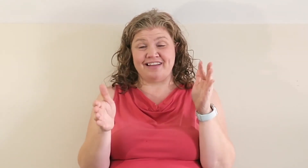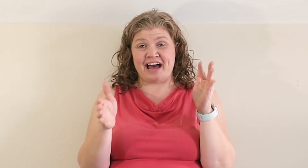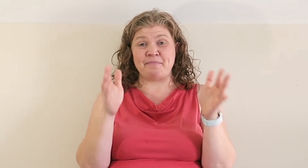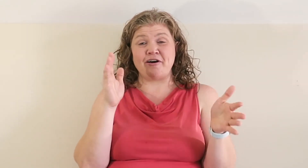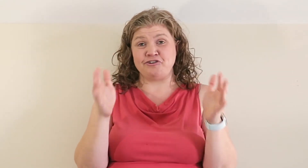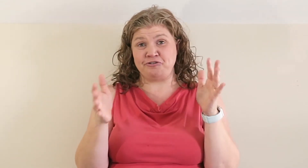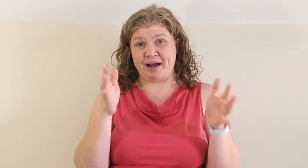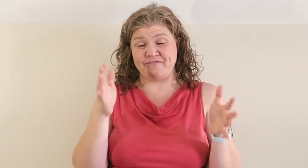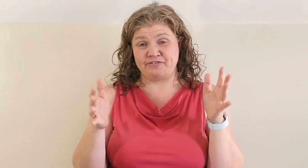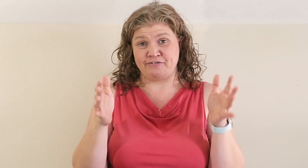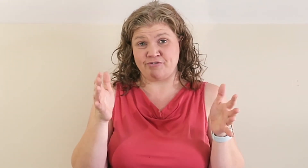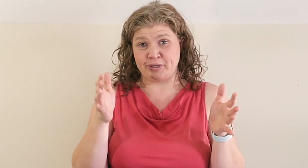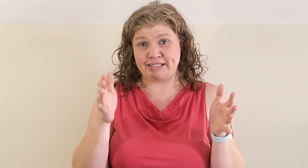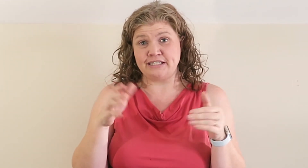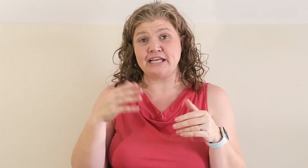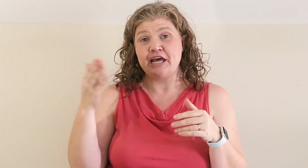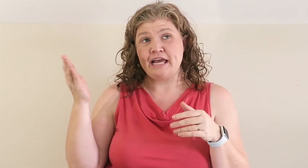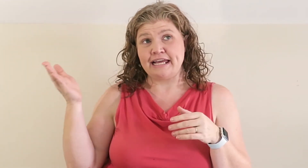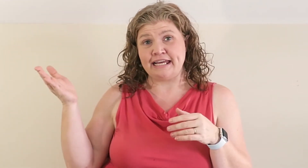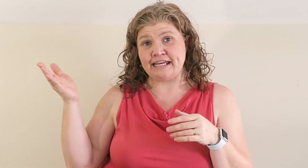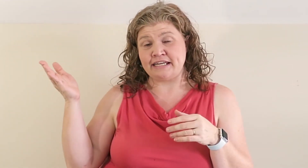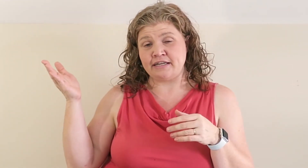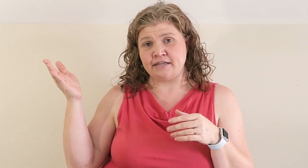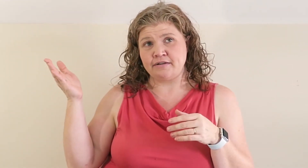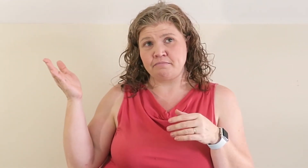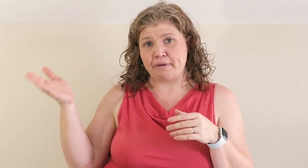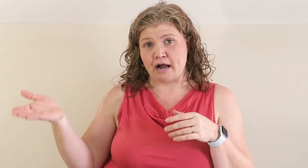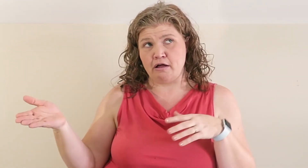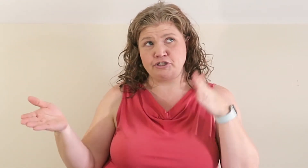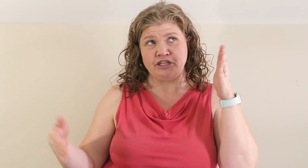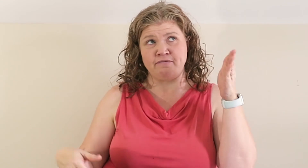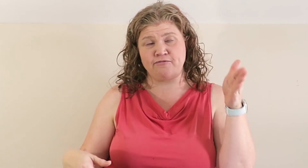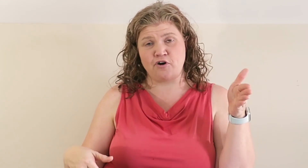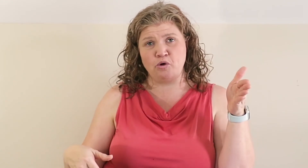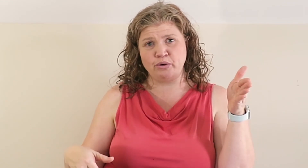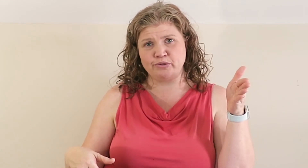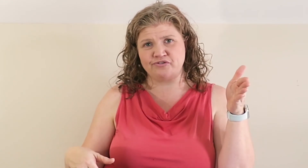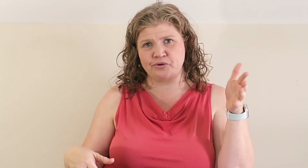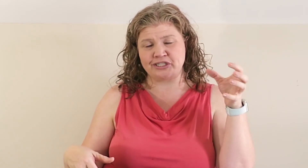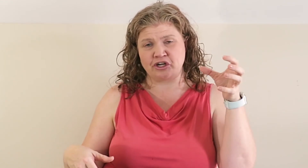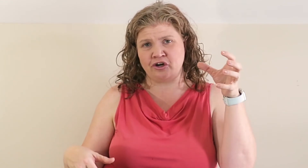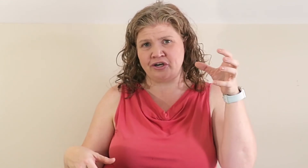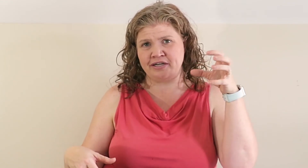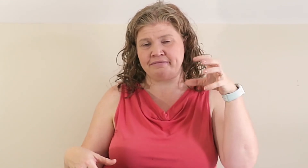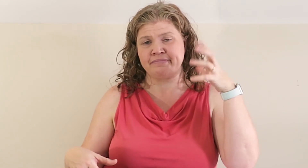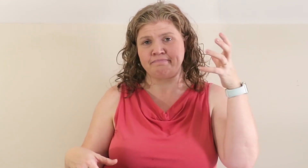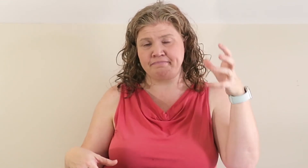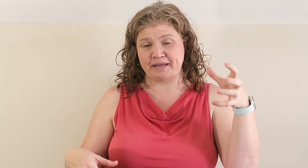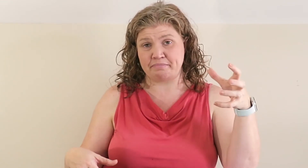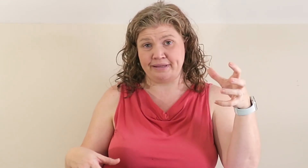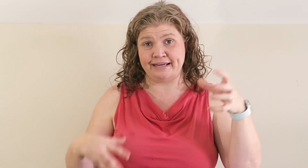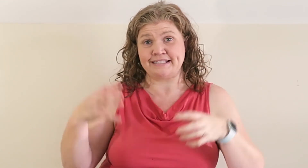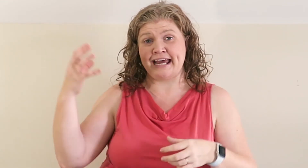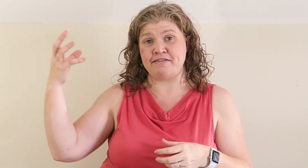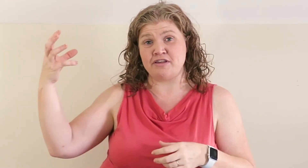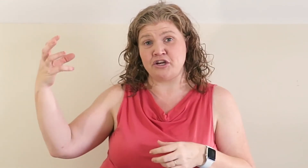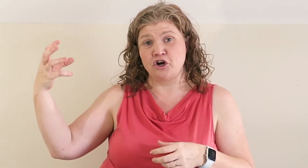lab do have different focuses. In biology, the fall one was focused on plans and then